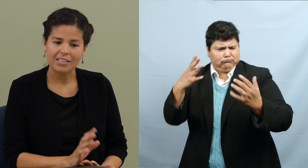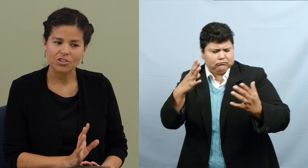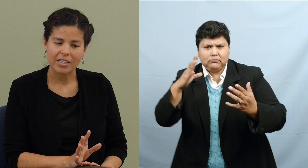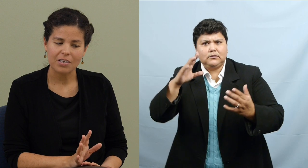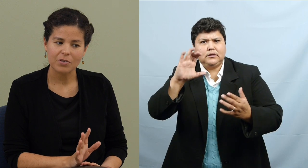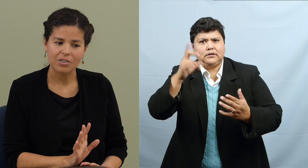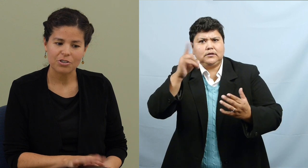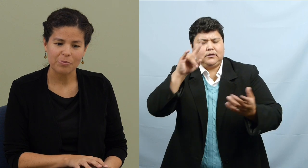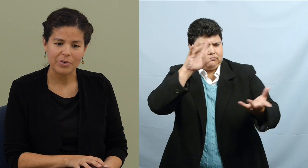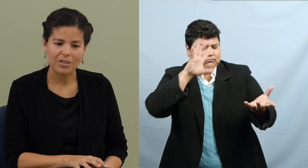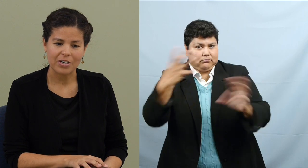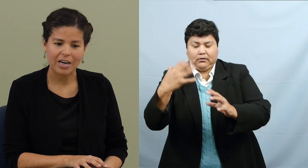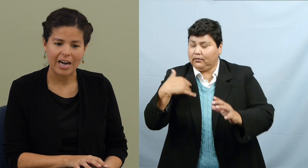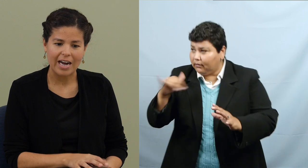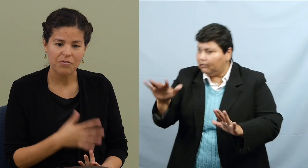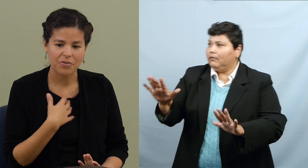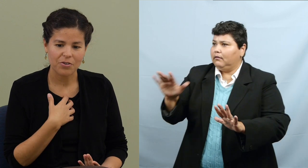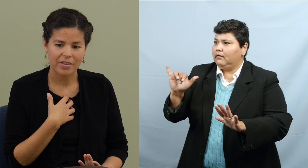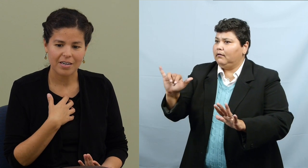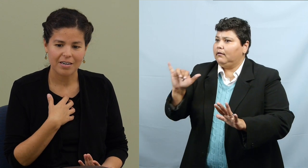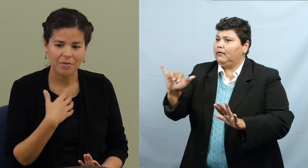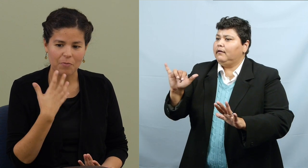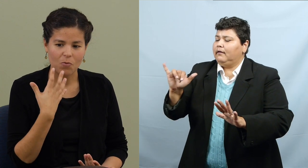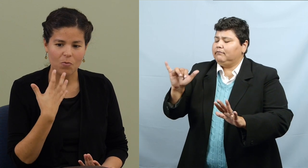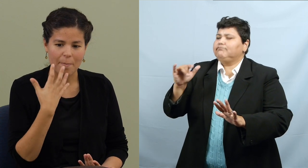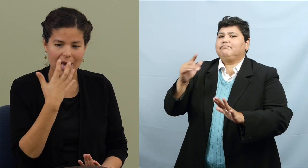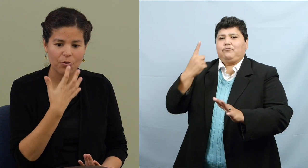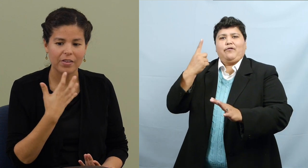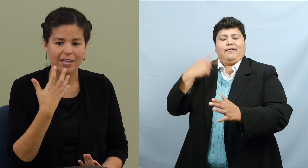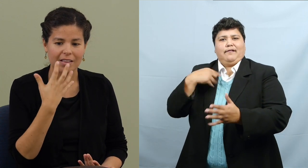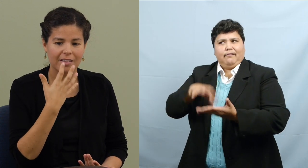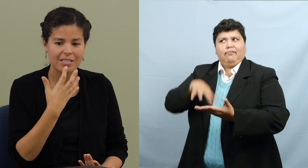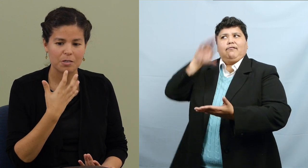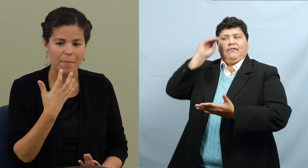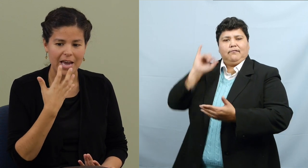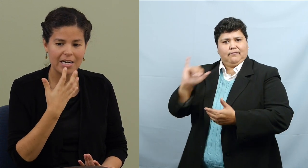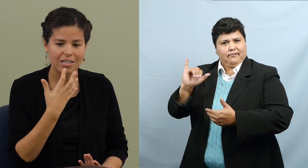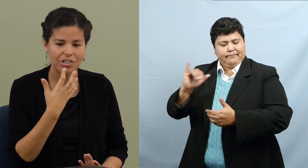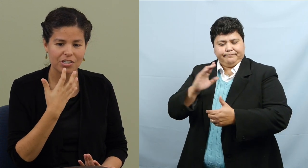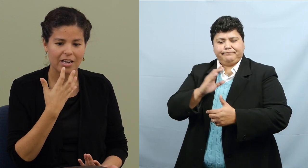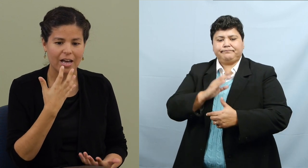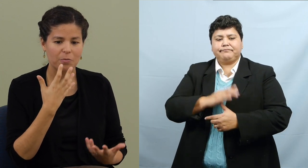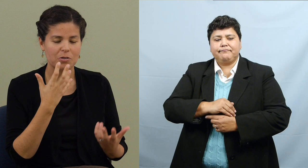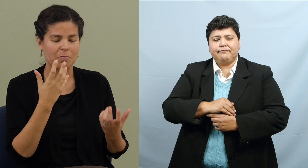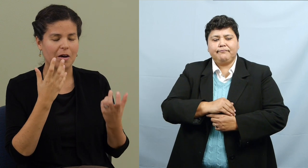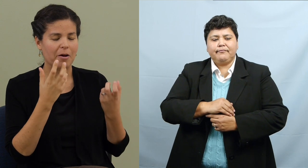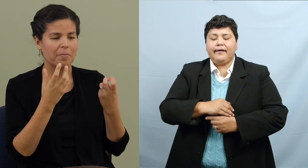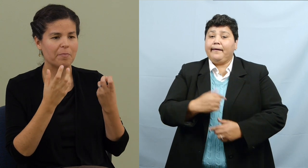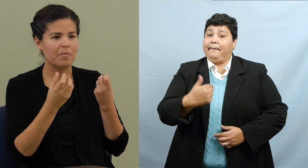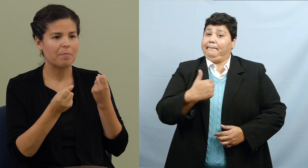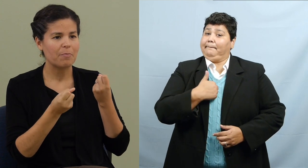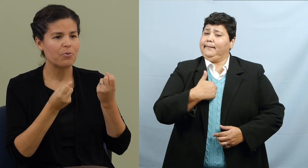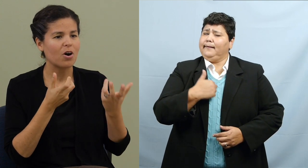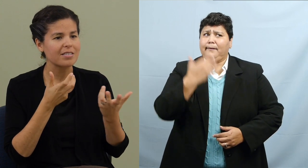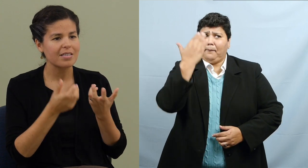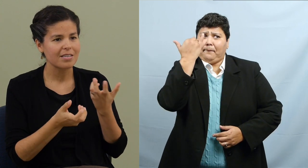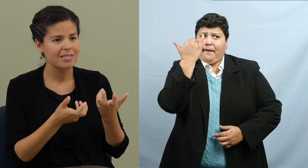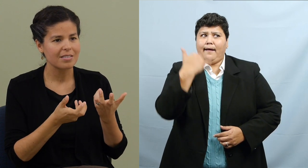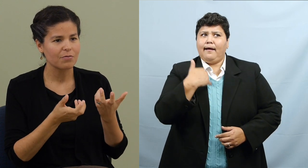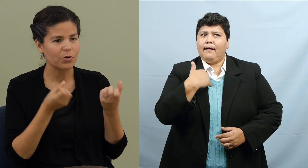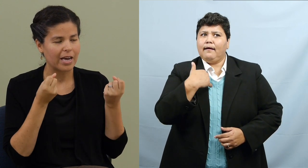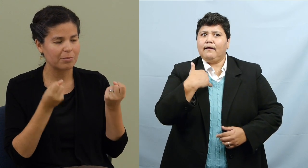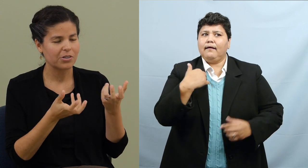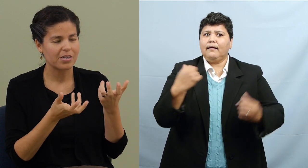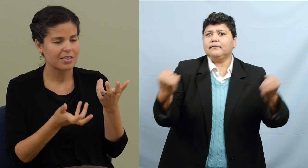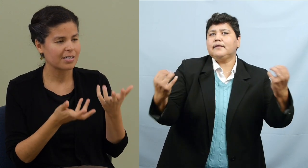As a trilingual interpreter, I feel that mouthing the Spanish helps me process